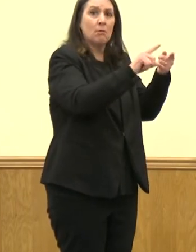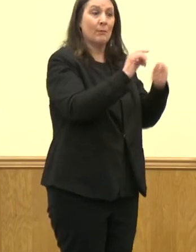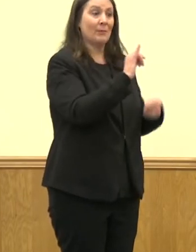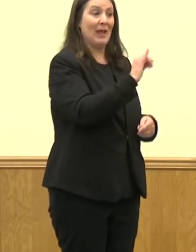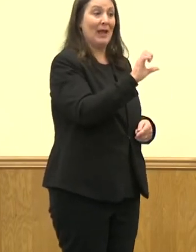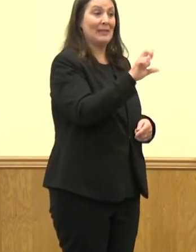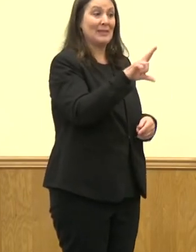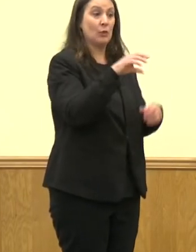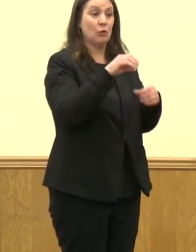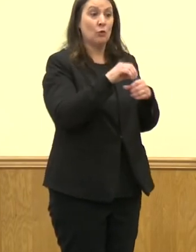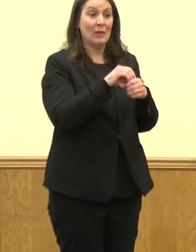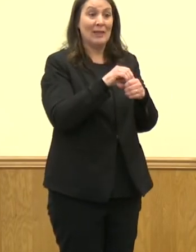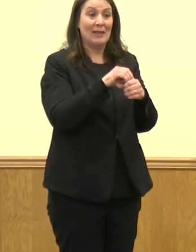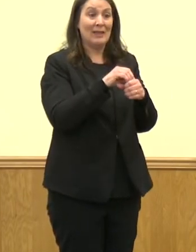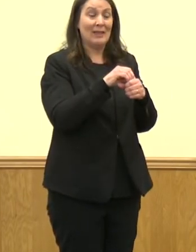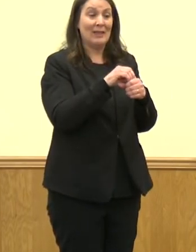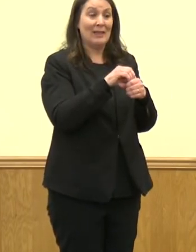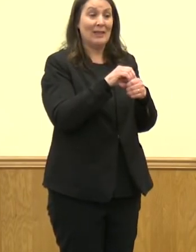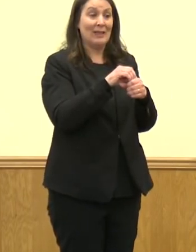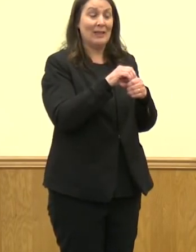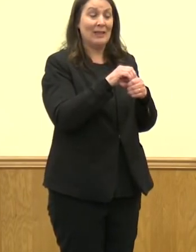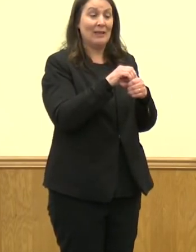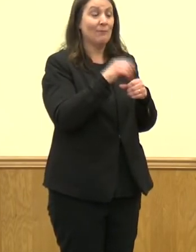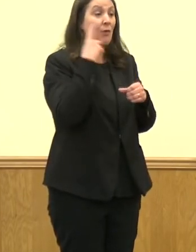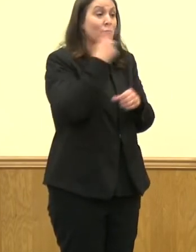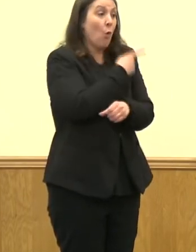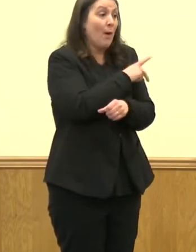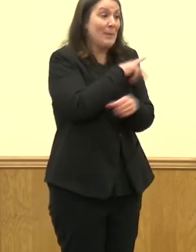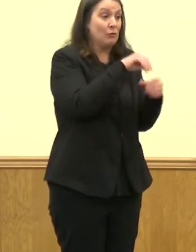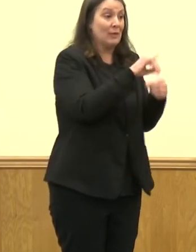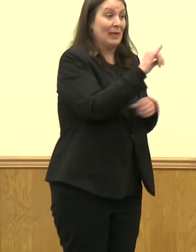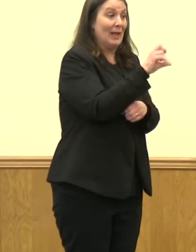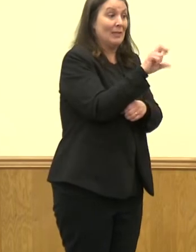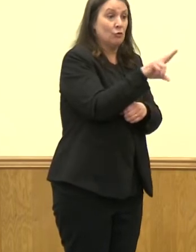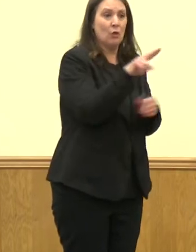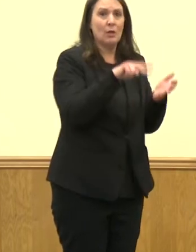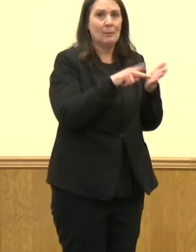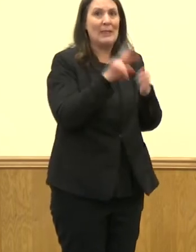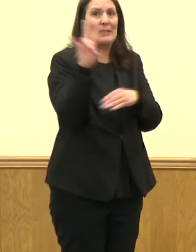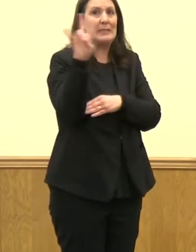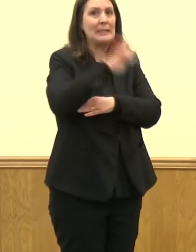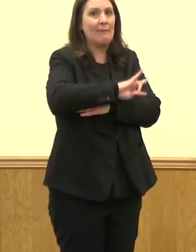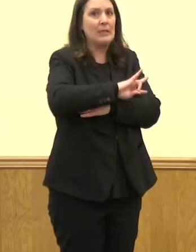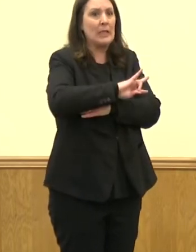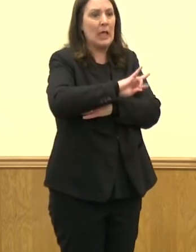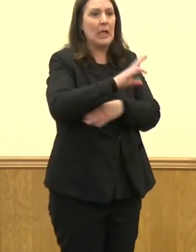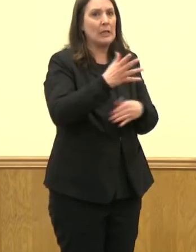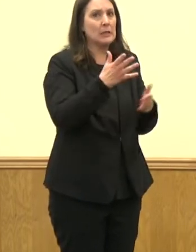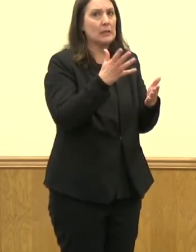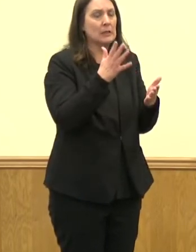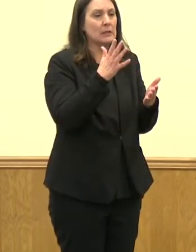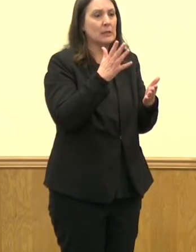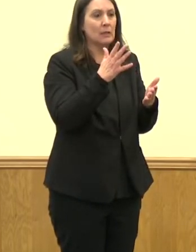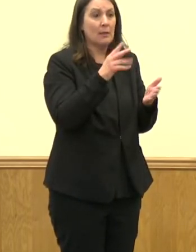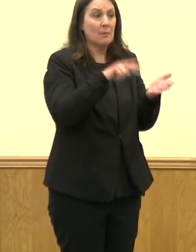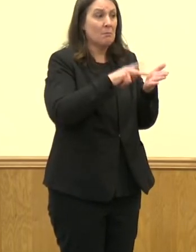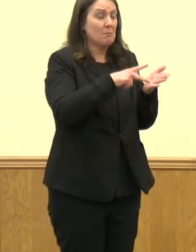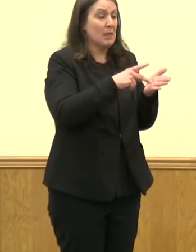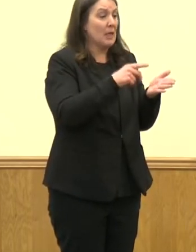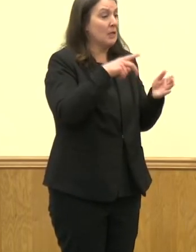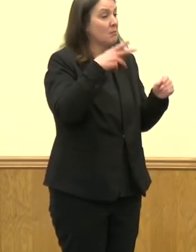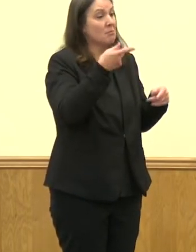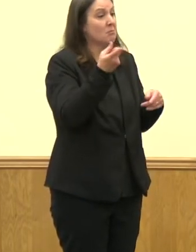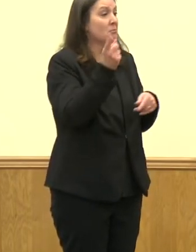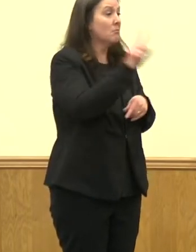more than a seven-day window of time that they're in the ICU. So it's not, again, that light switch we wish it was. So there is still a long journey to get back